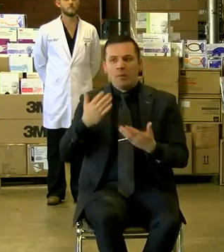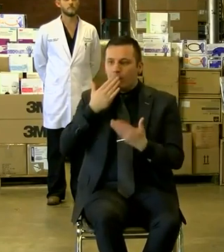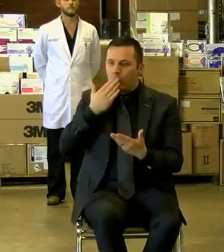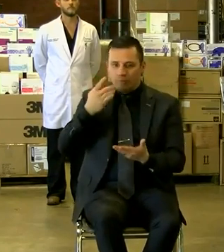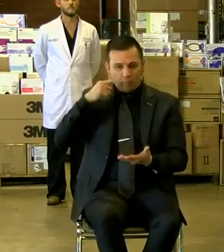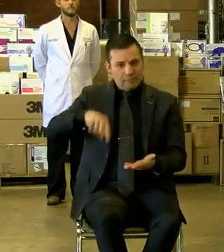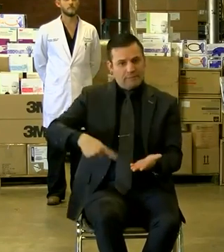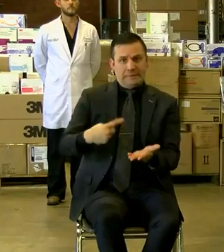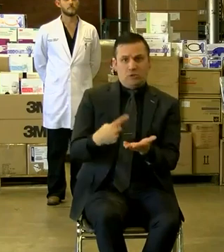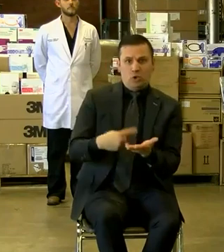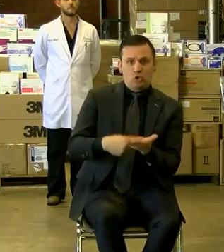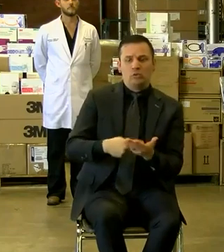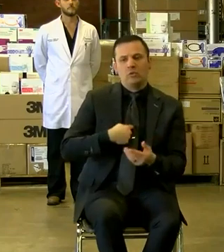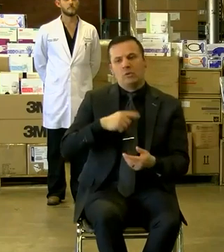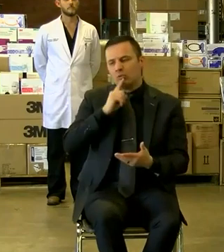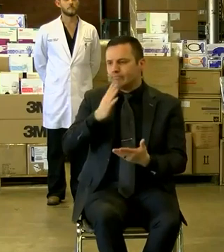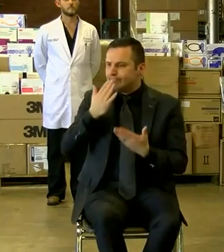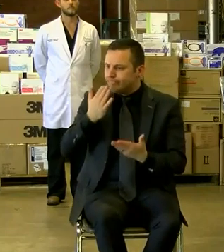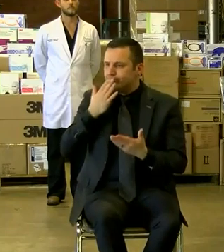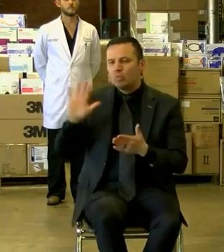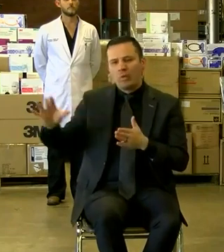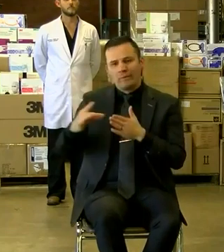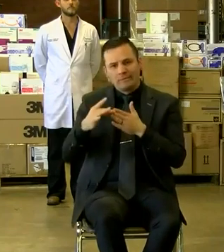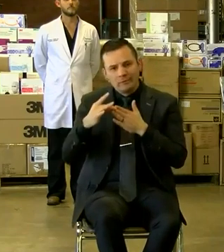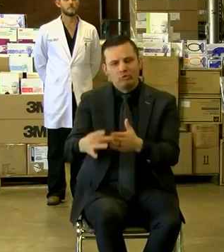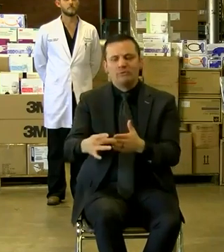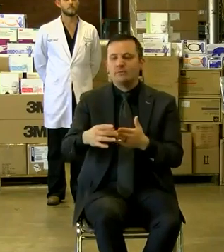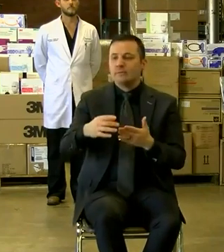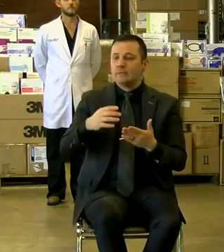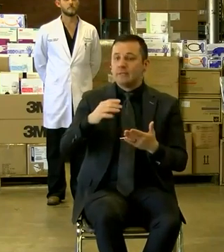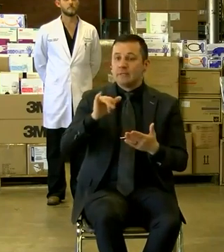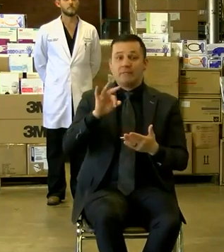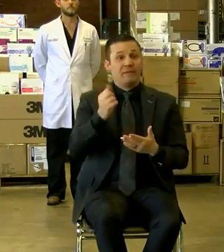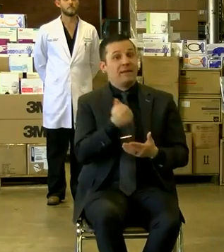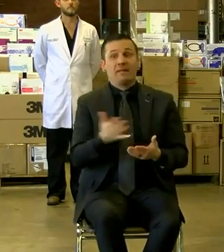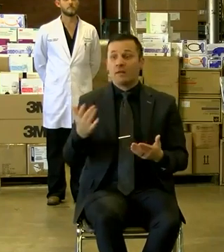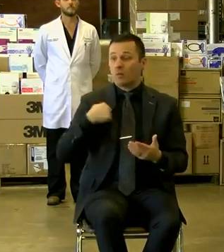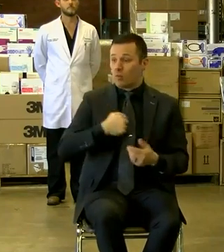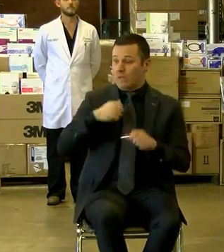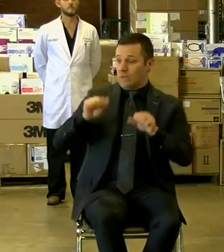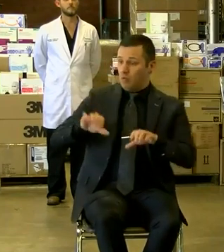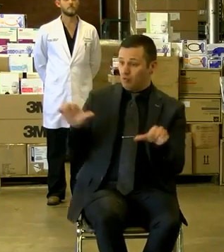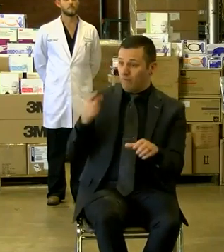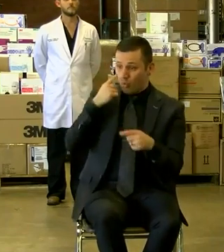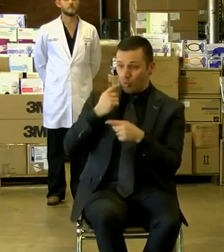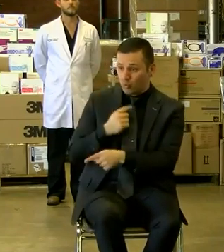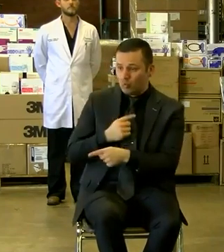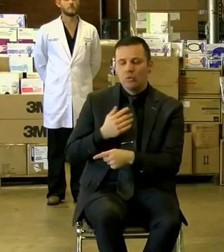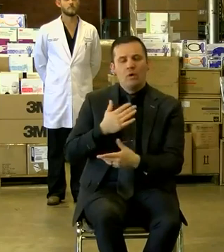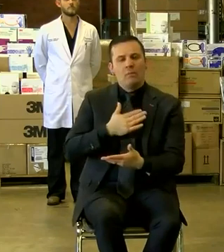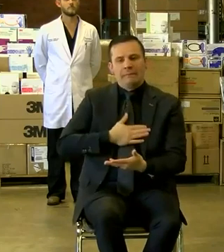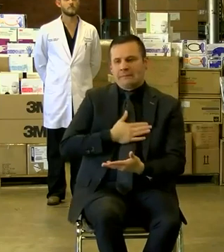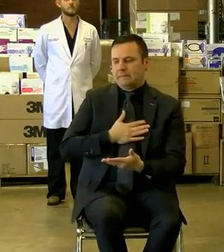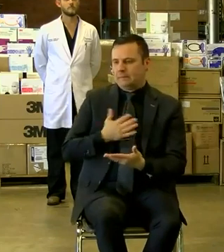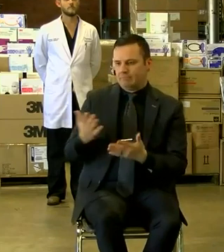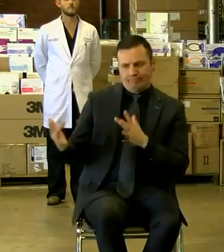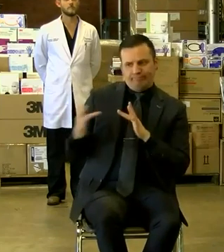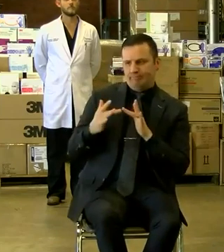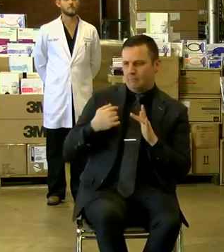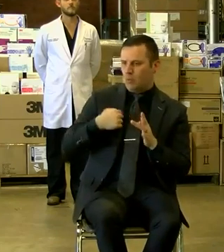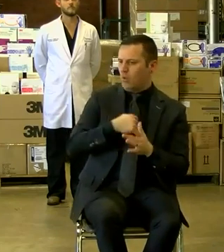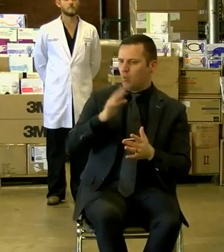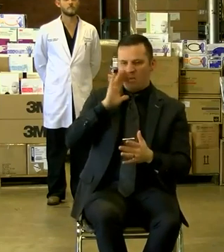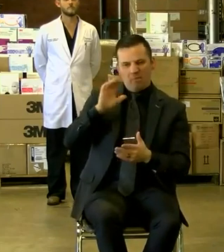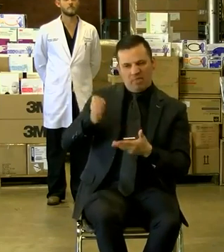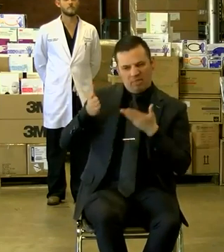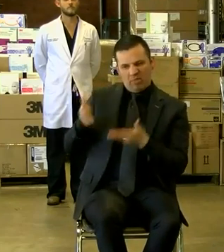We really appreciate your leadership and guidance. And if there's anything else that we can do for you, please reach out to us